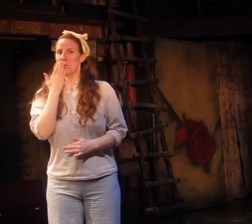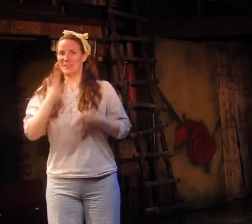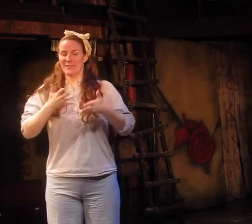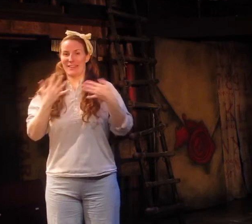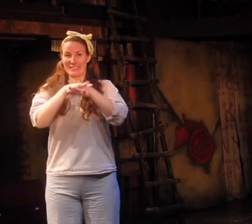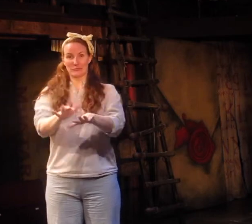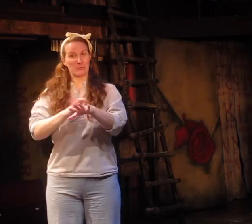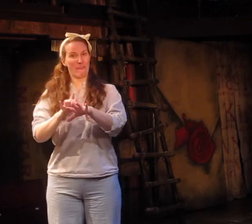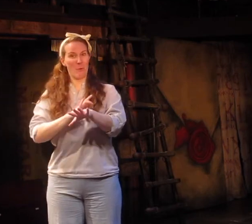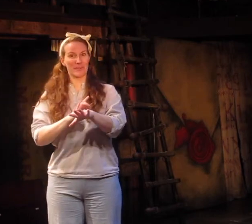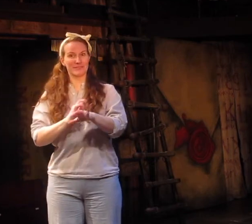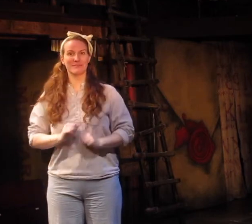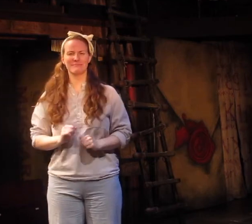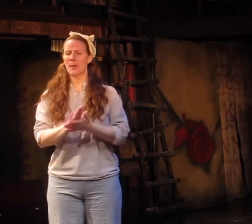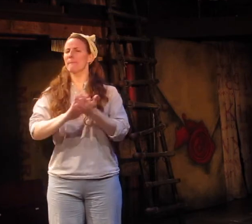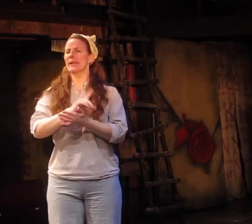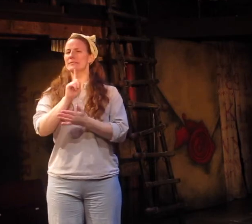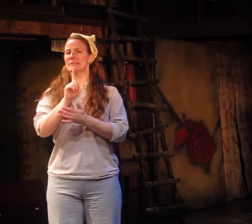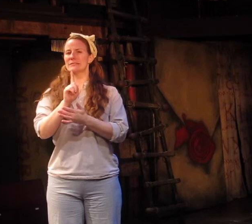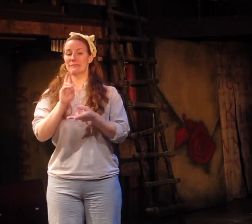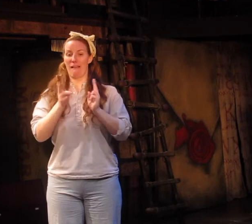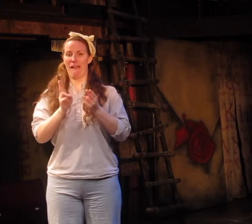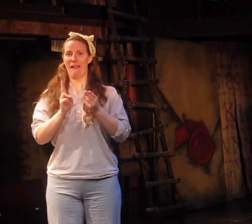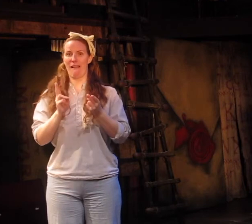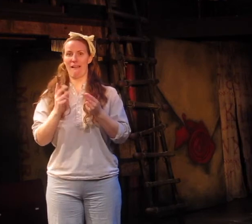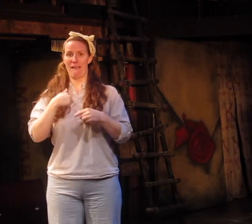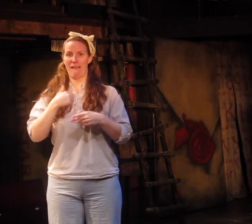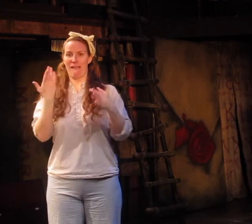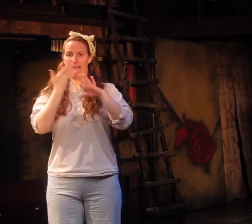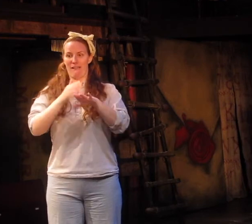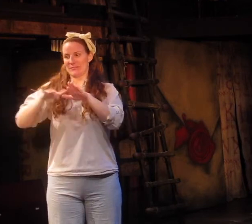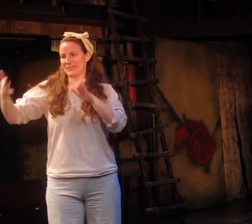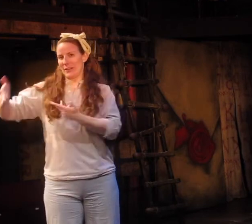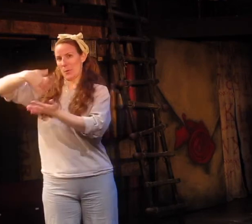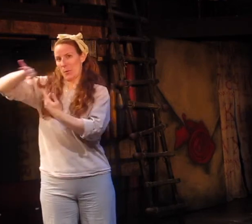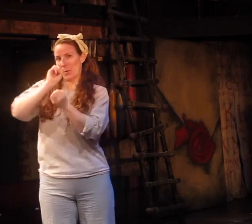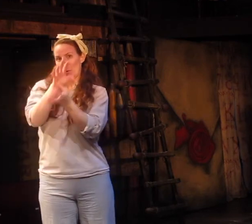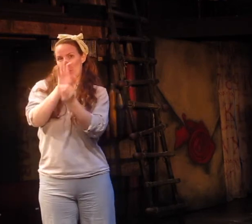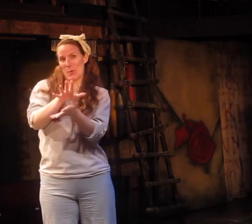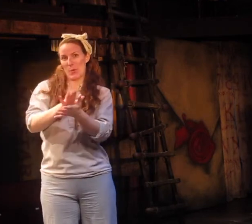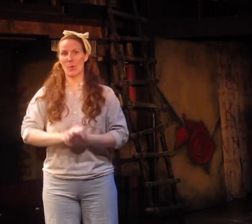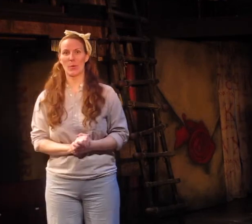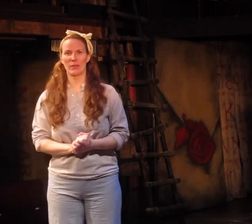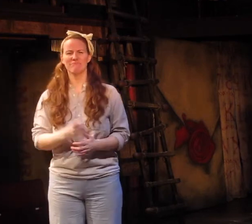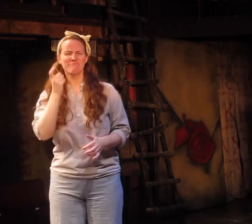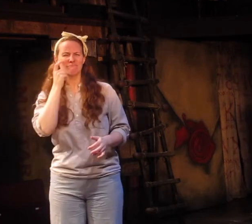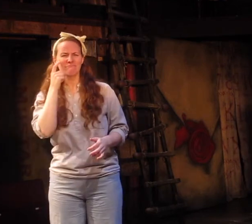performance, which means the interpreter is on stage in the middle of the action. Let's have a look at how